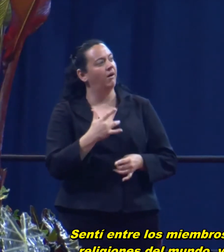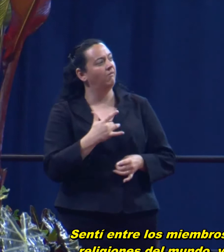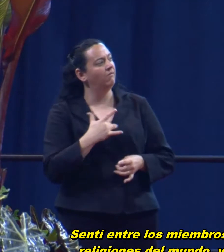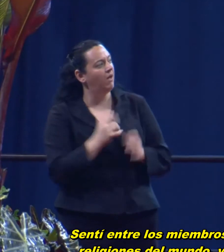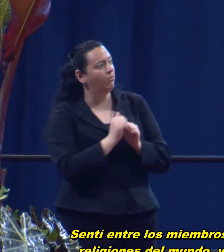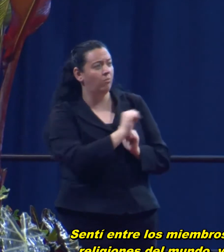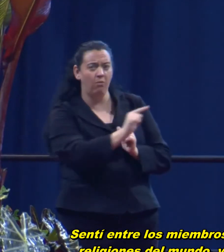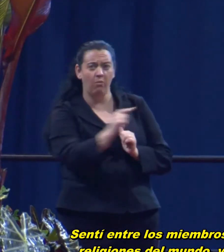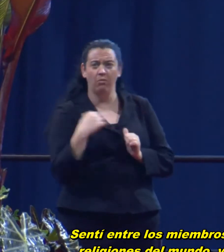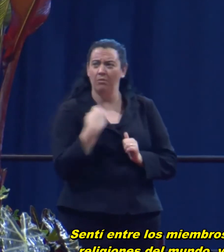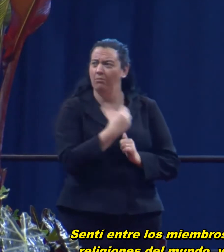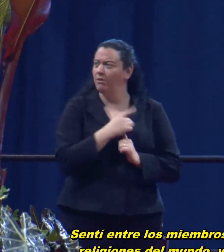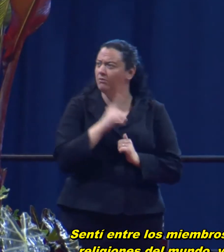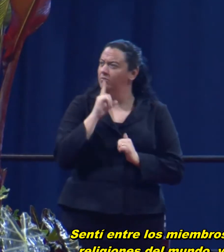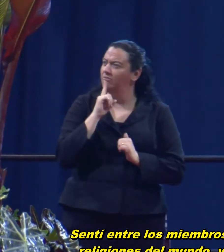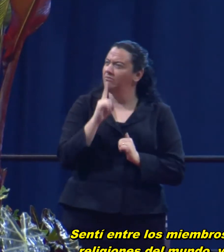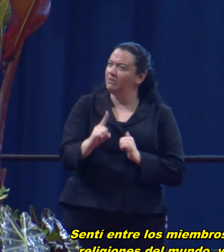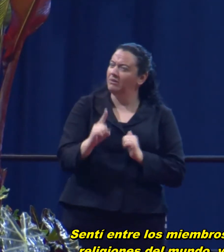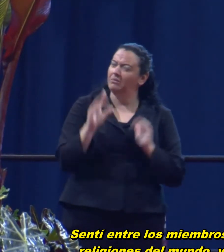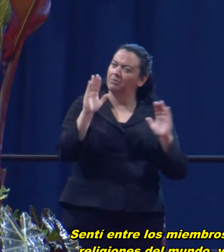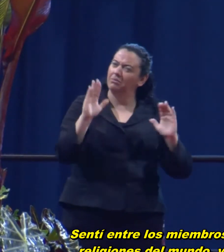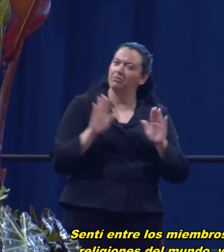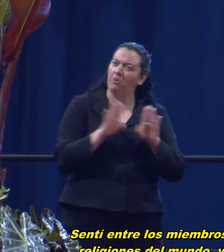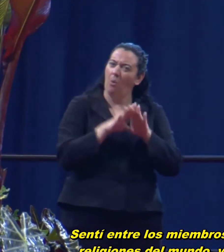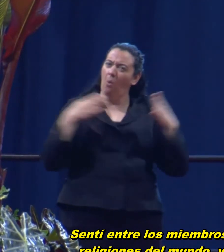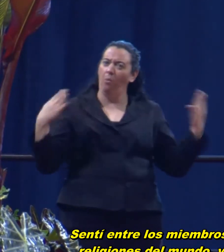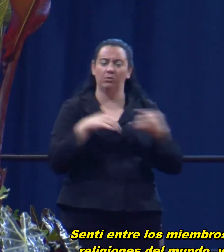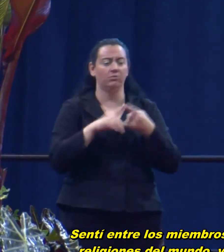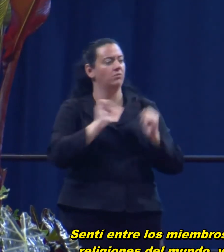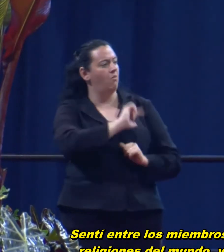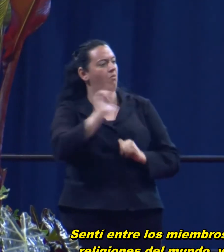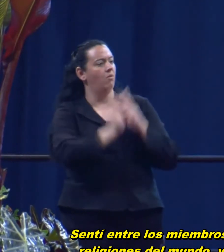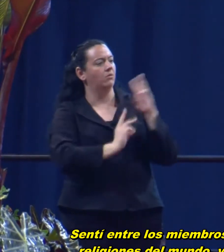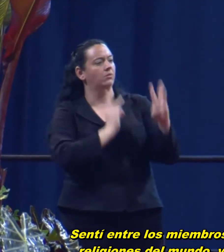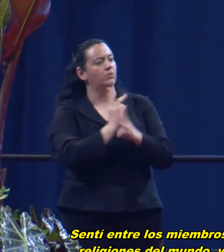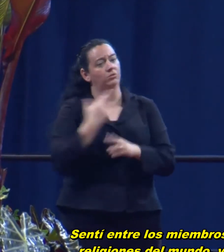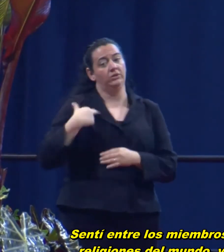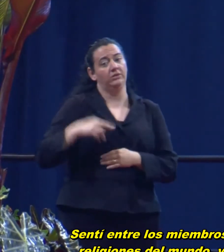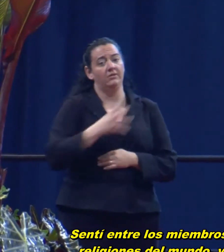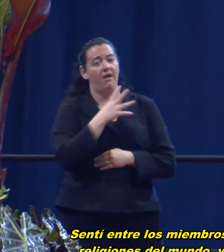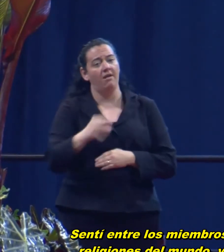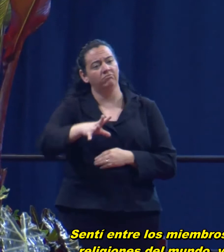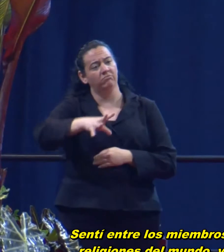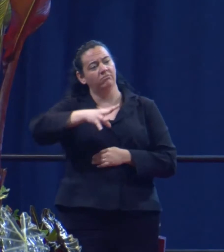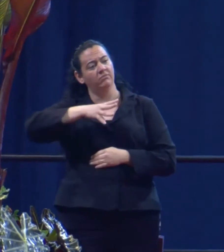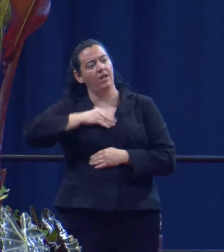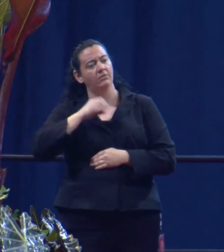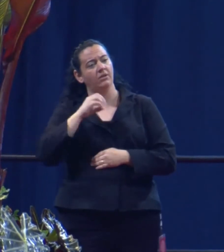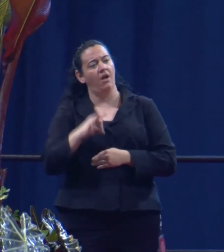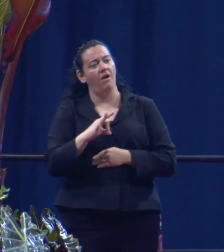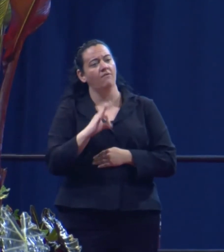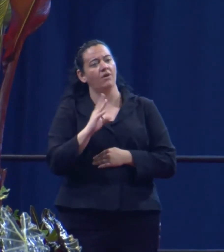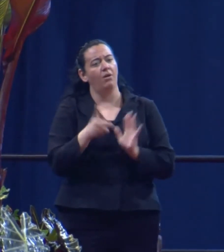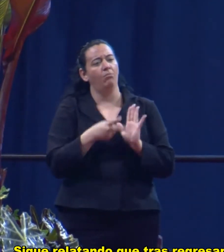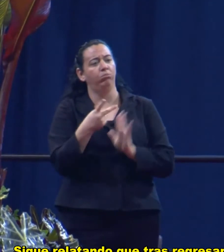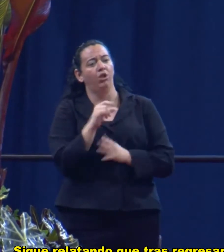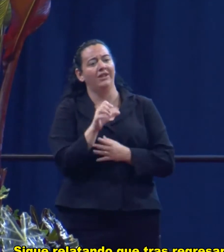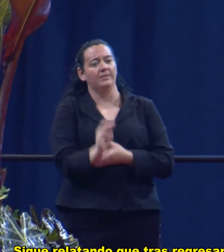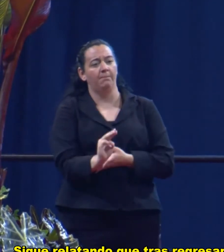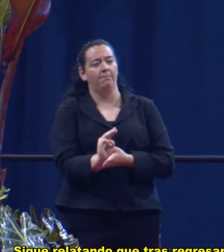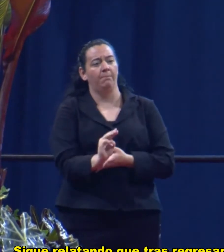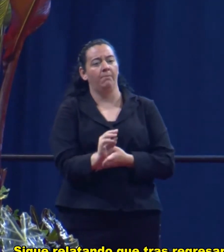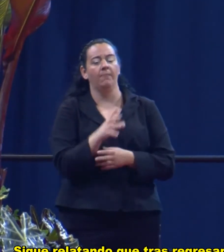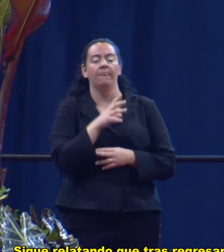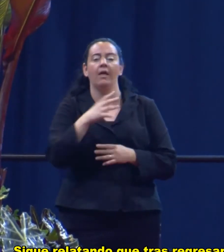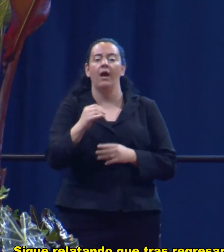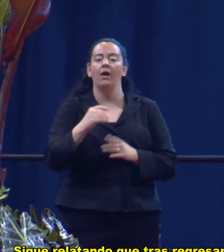a tremendous openness to the world's religions and an embracing of pluralism. He goes